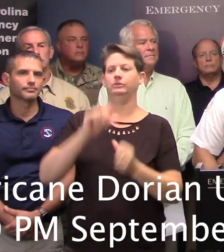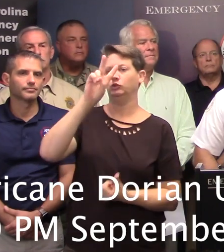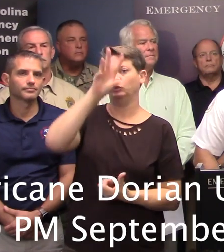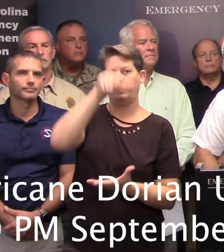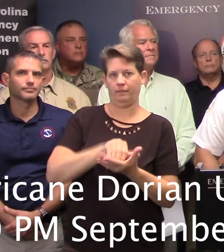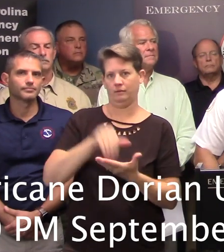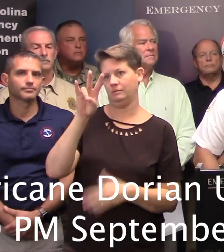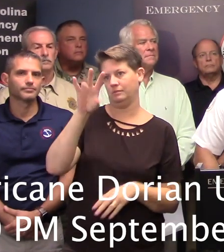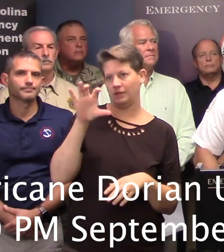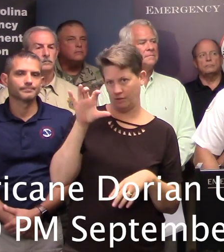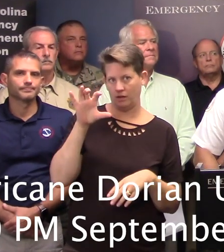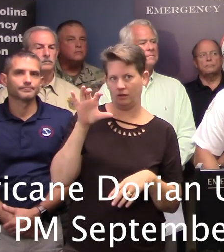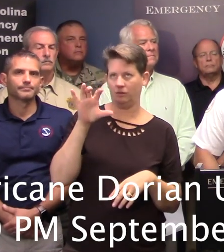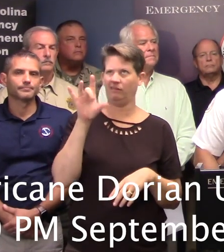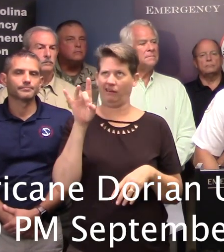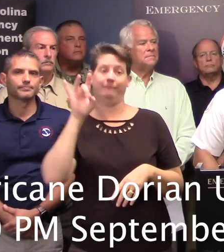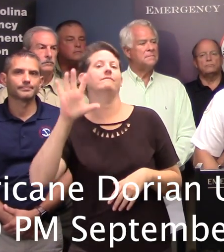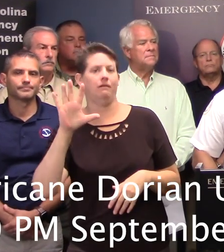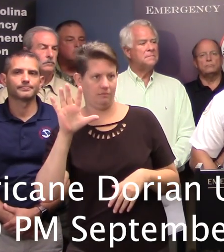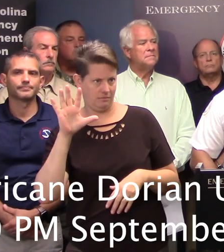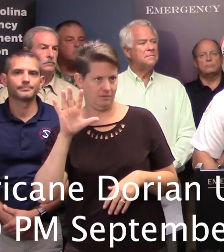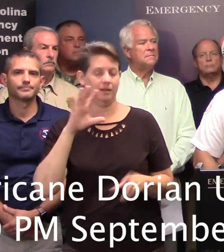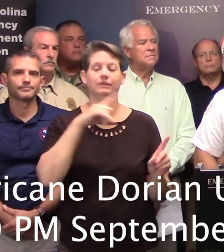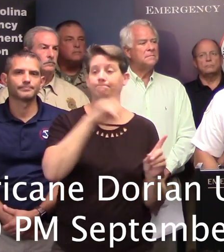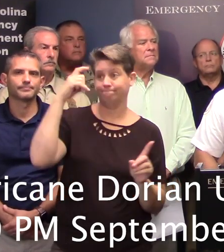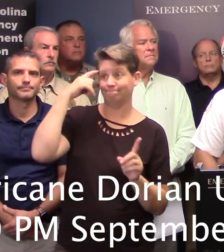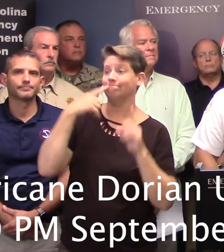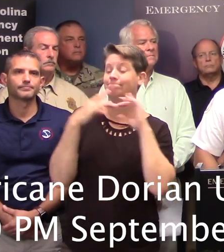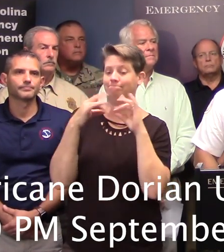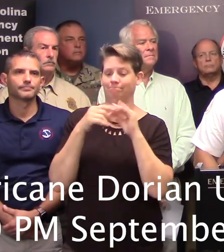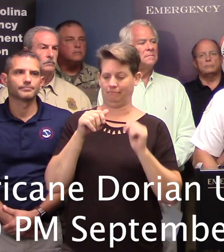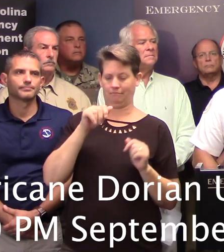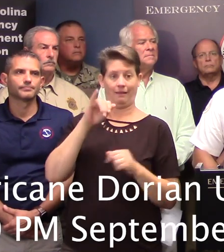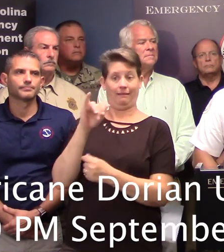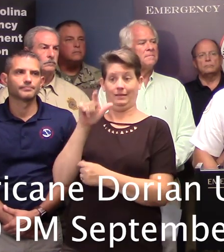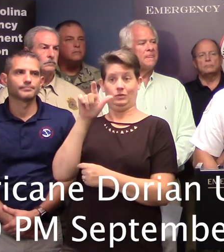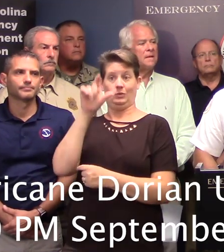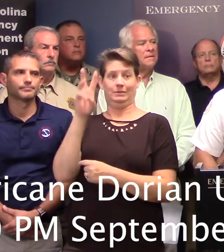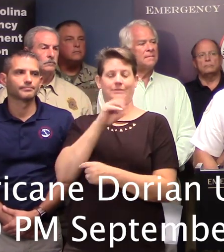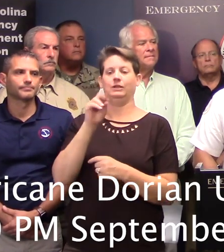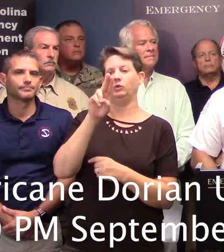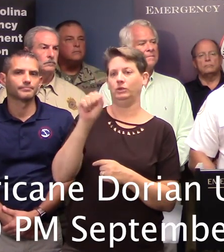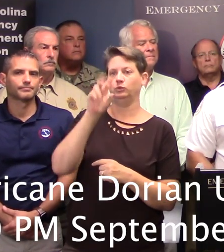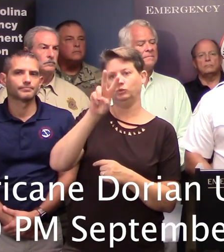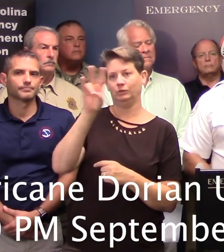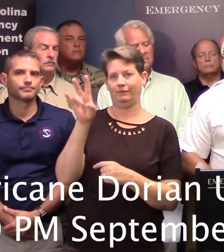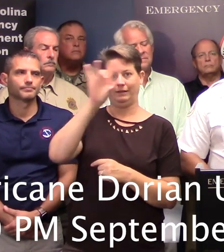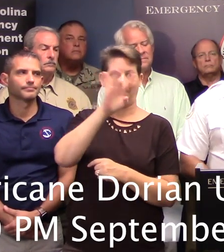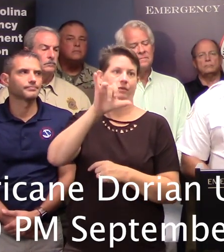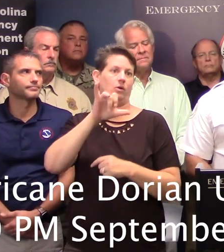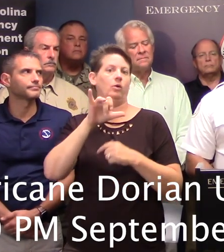,785. As the governor mentioned earlier, I-26 and U.S. 278 lane reversal